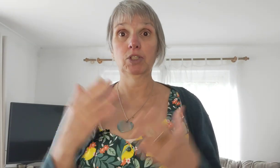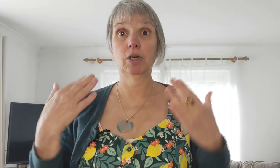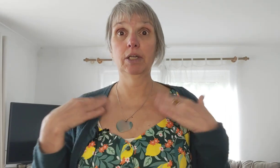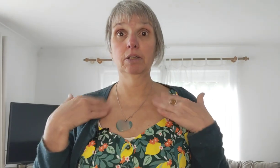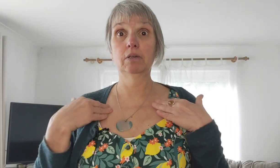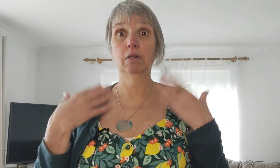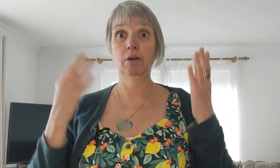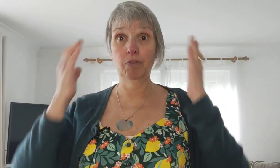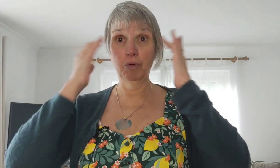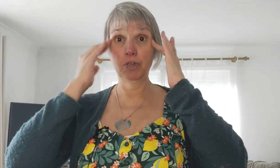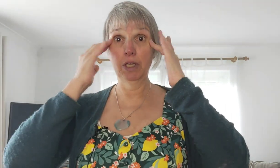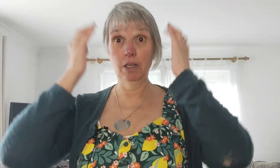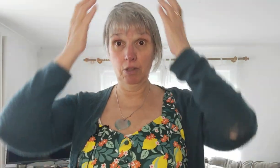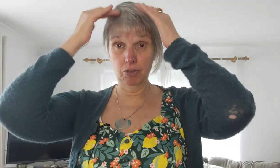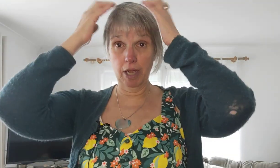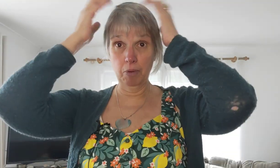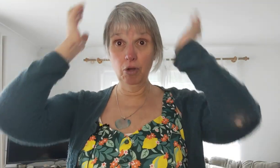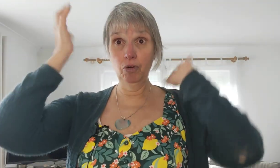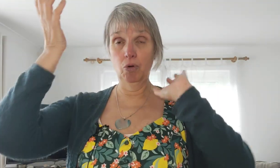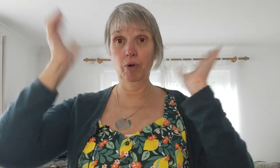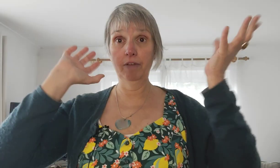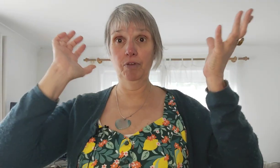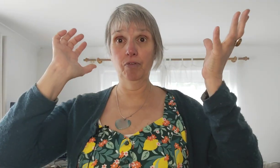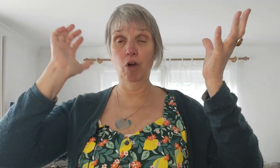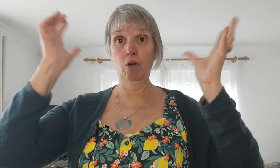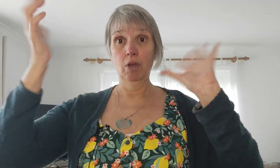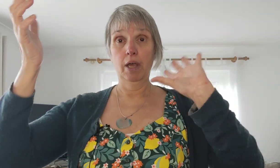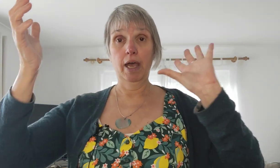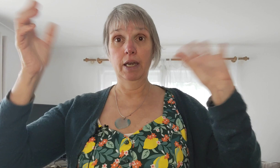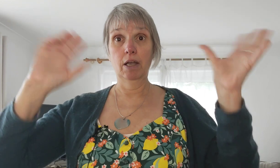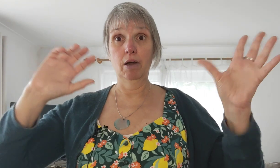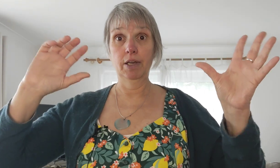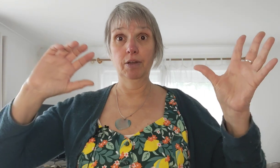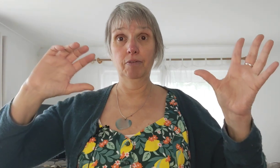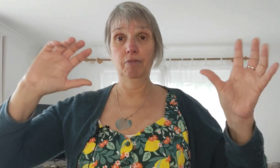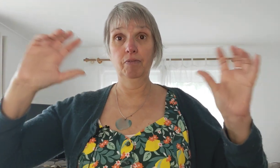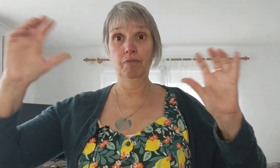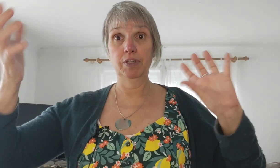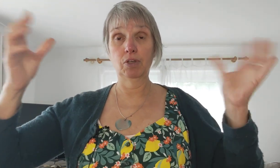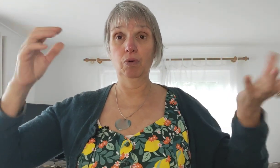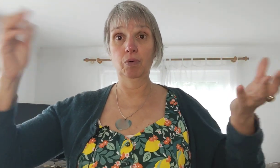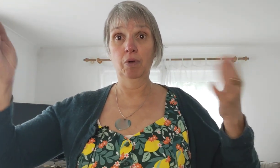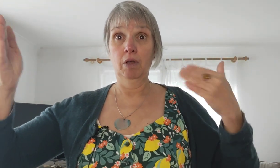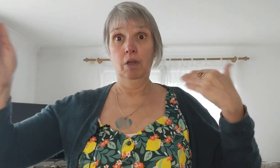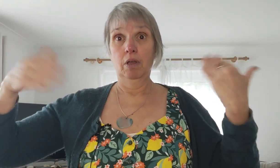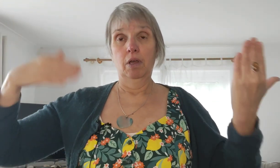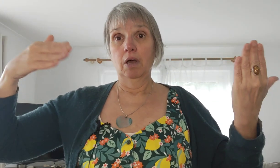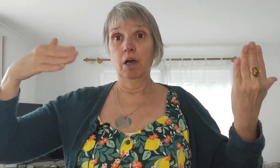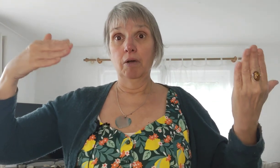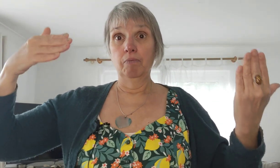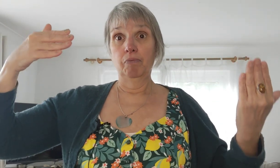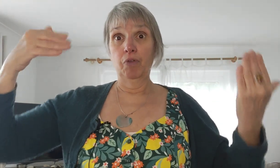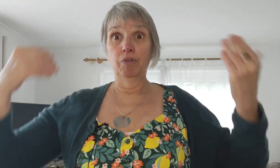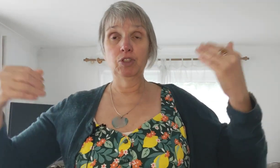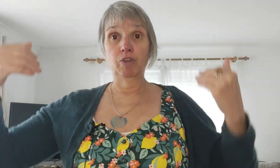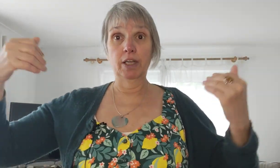which side of the body you tap on or if you've got any kind of physical um restriction